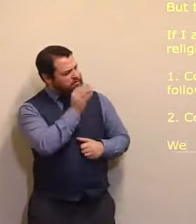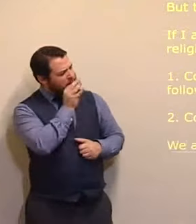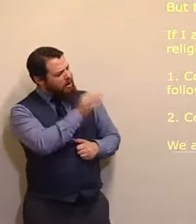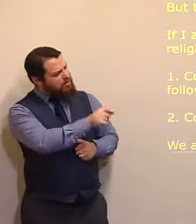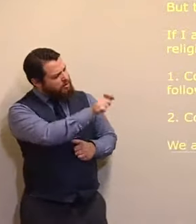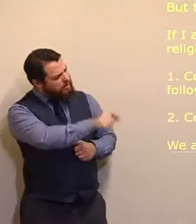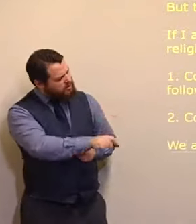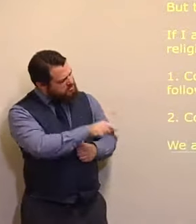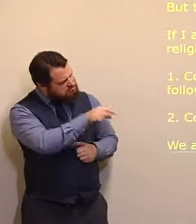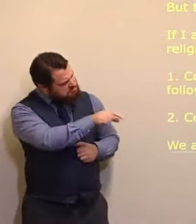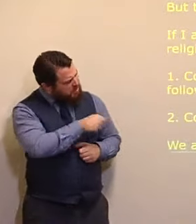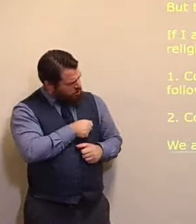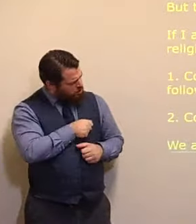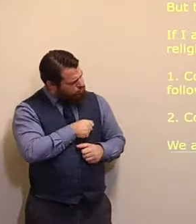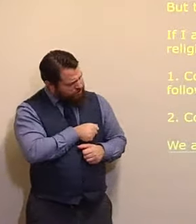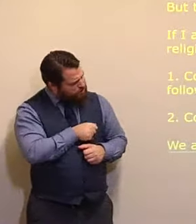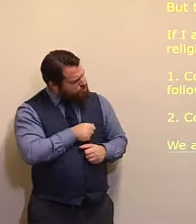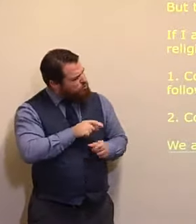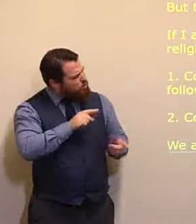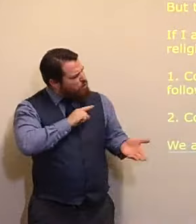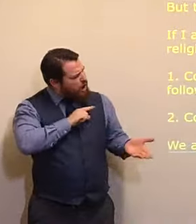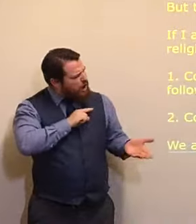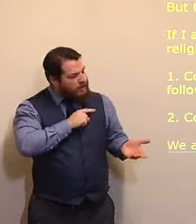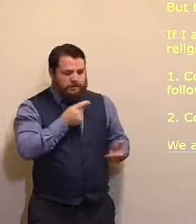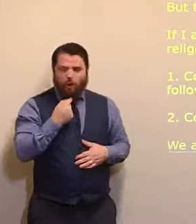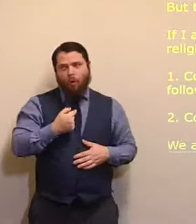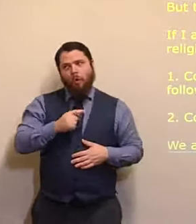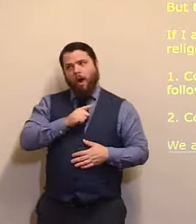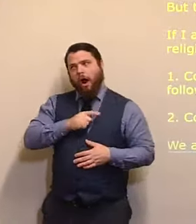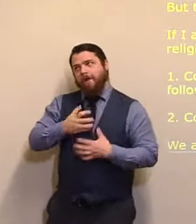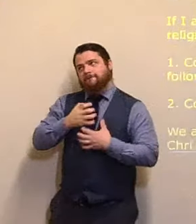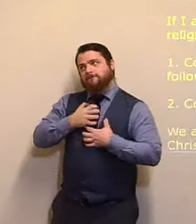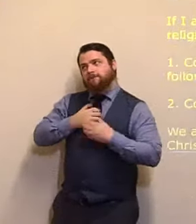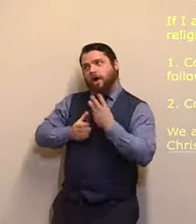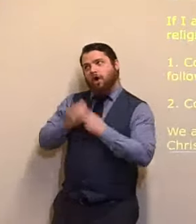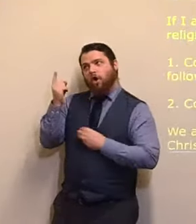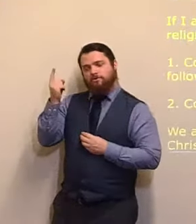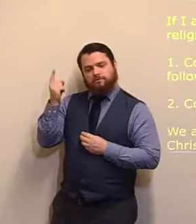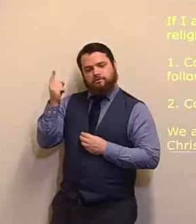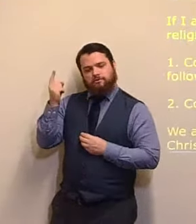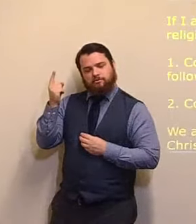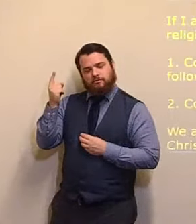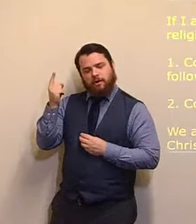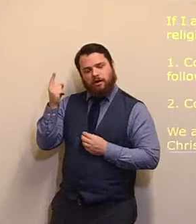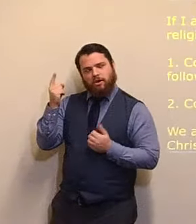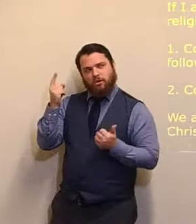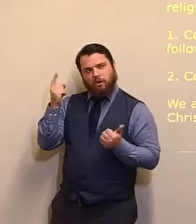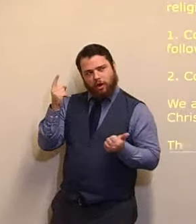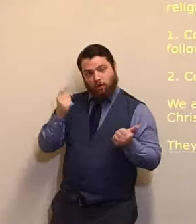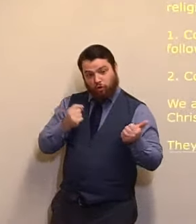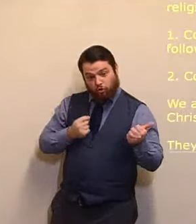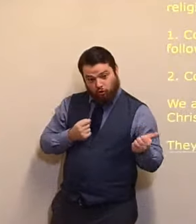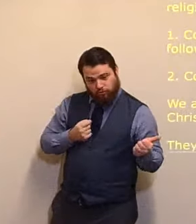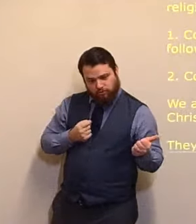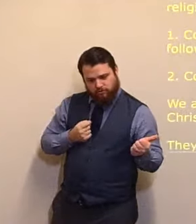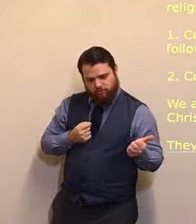And they say, oh, I fear God. But you see, this man, feared God, but that was not enough.